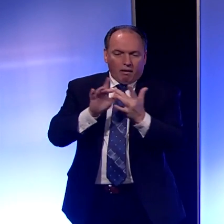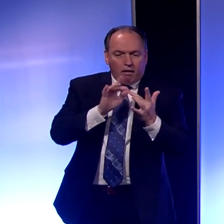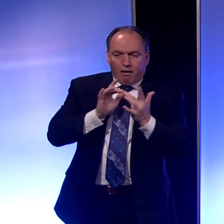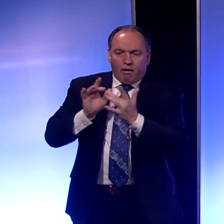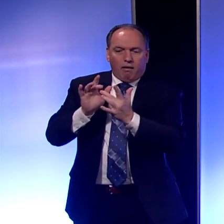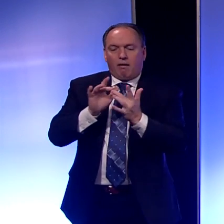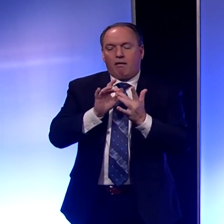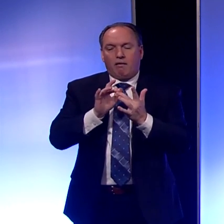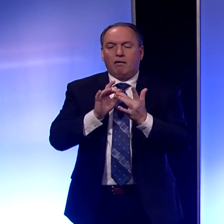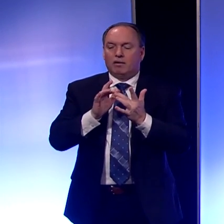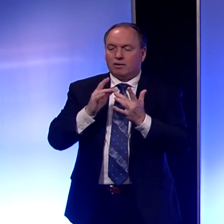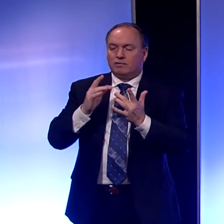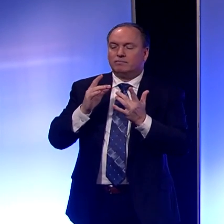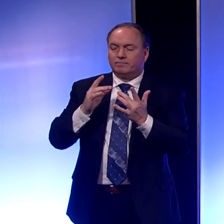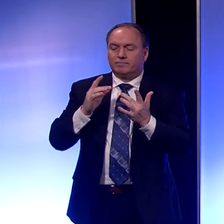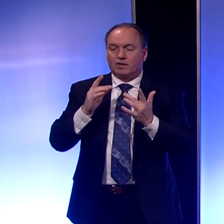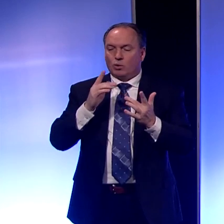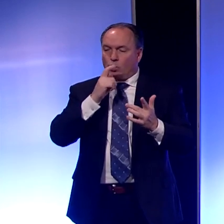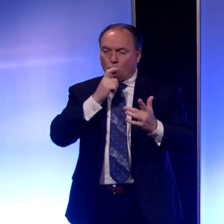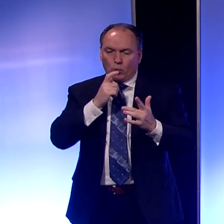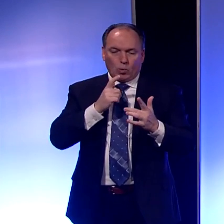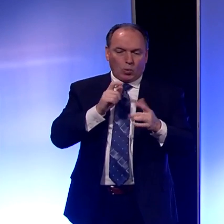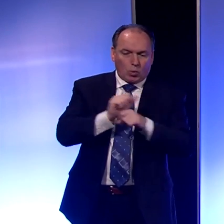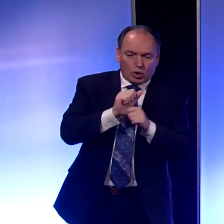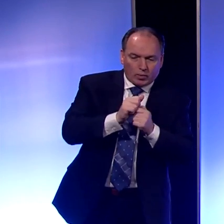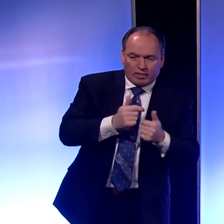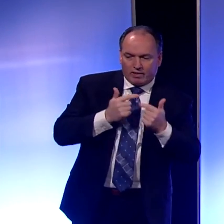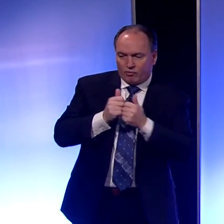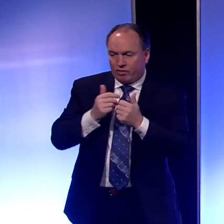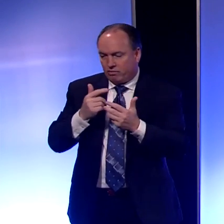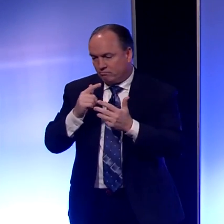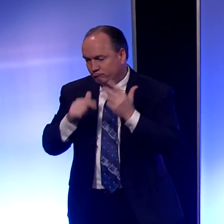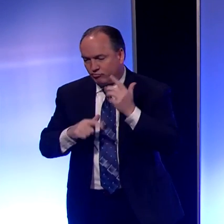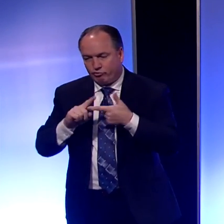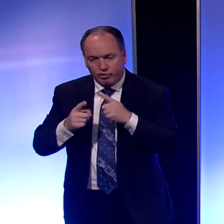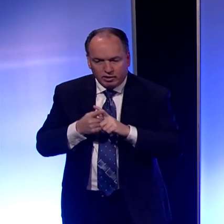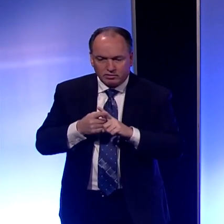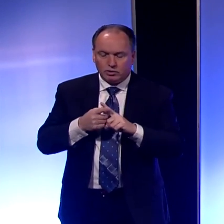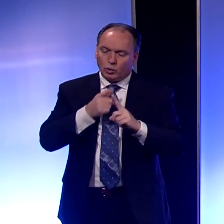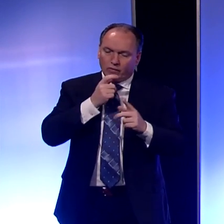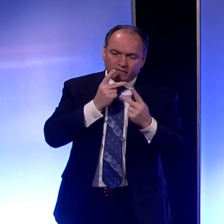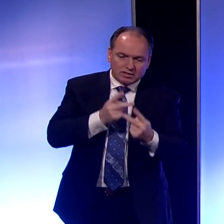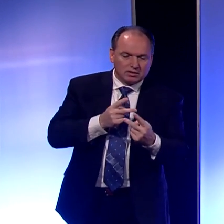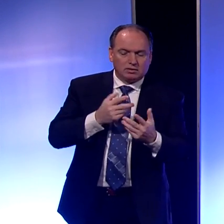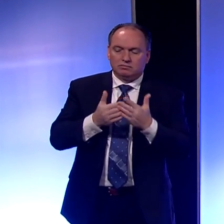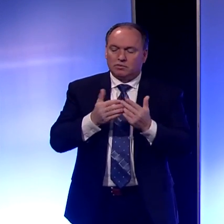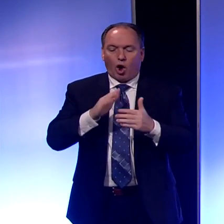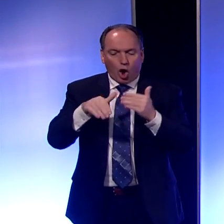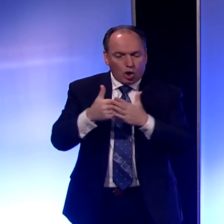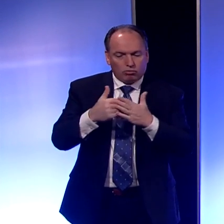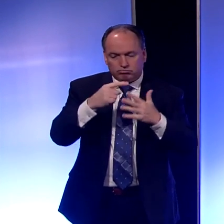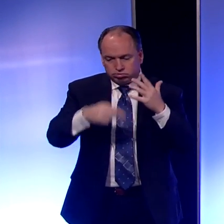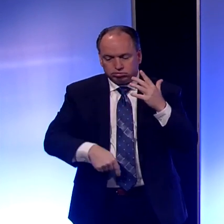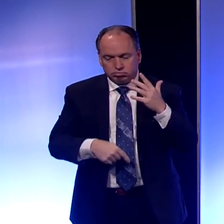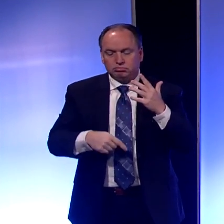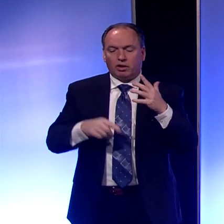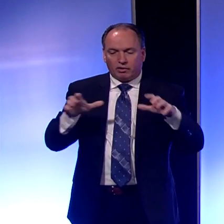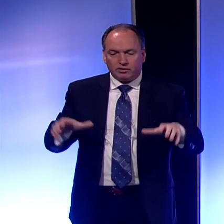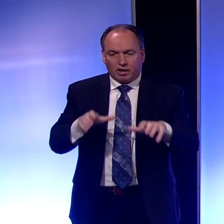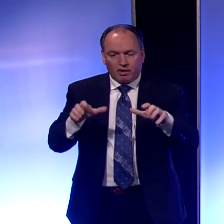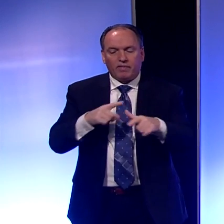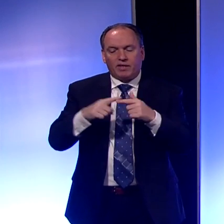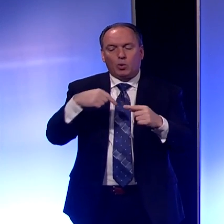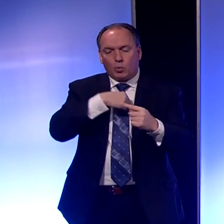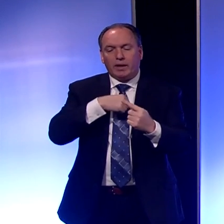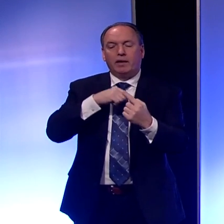they worked with, people that they live with, a friend that they might have seen. And so all of those things are done. And